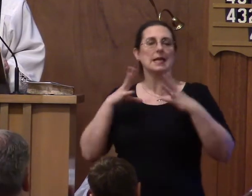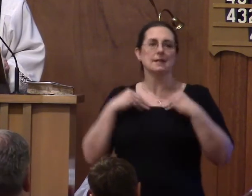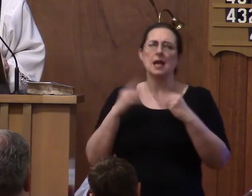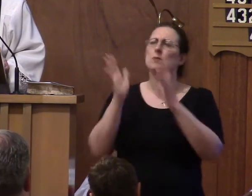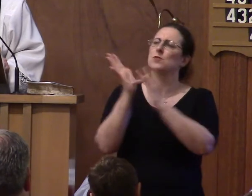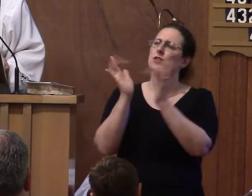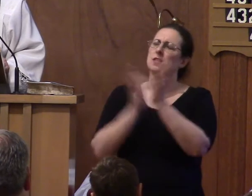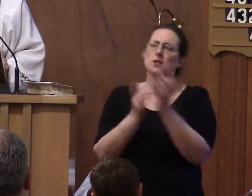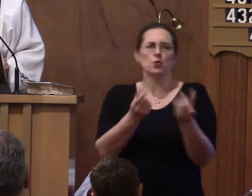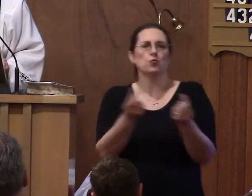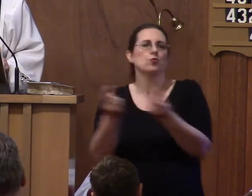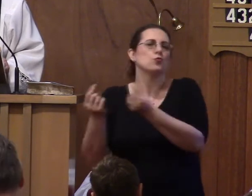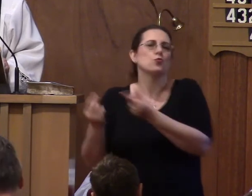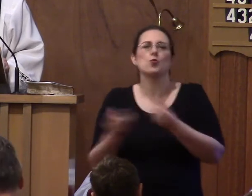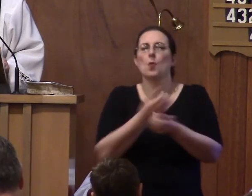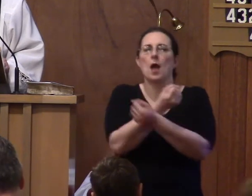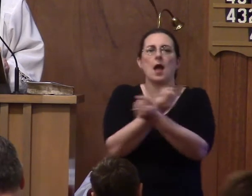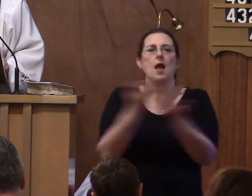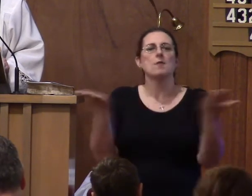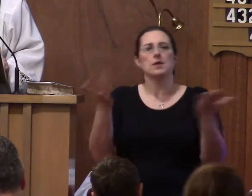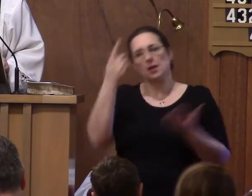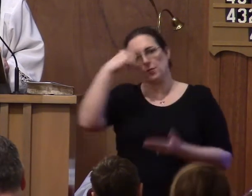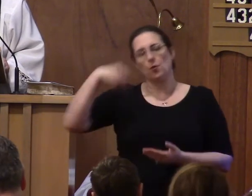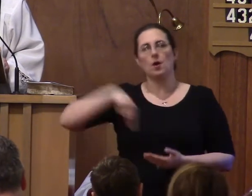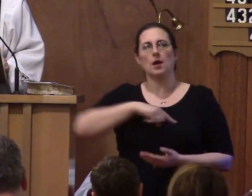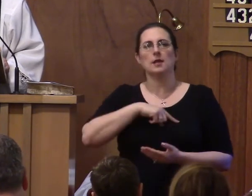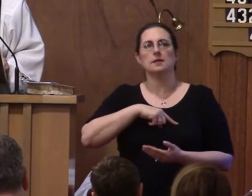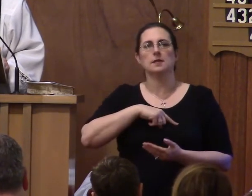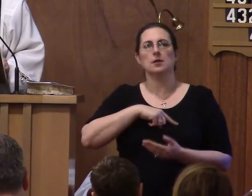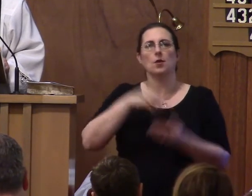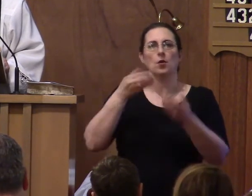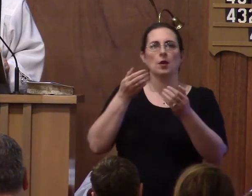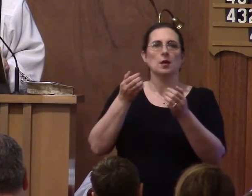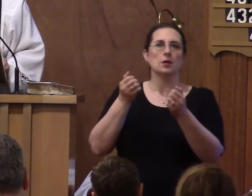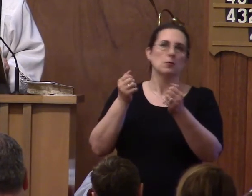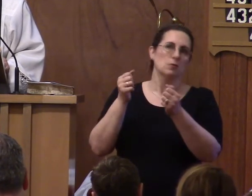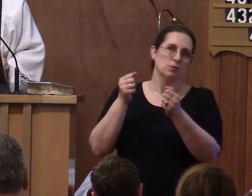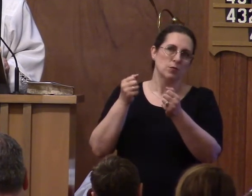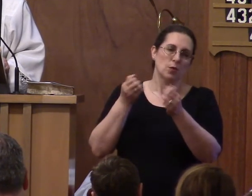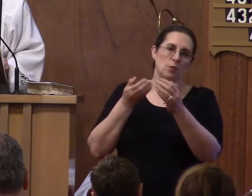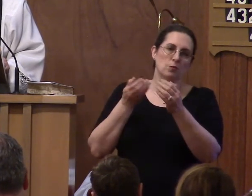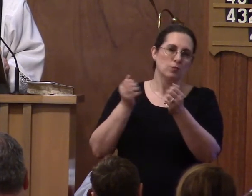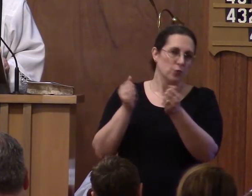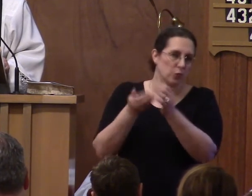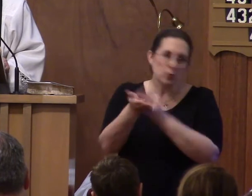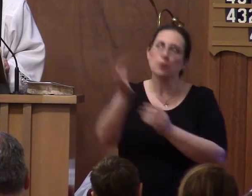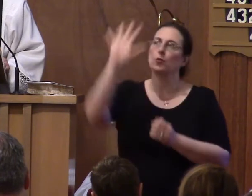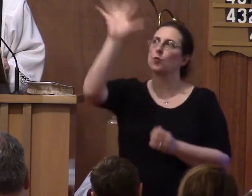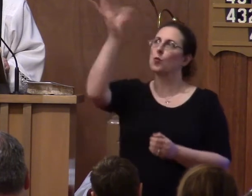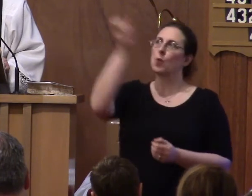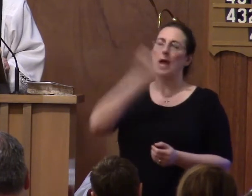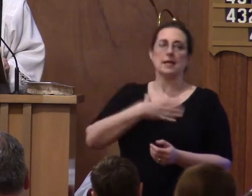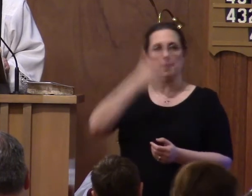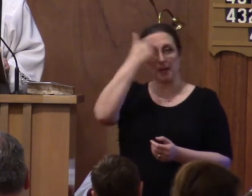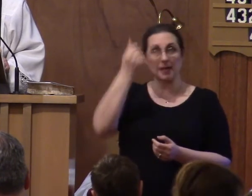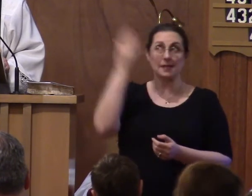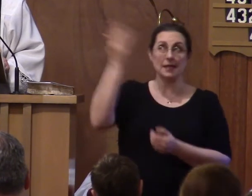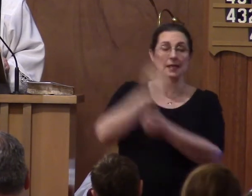for us solely by grace because He loves us. But my friends, what